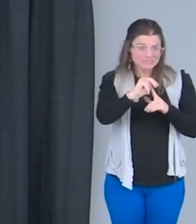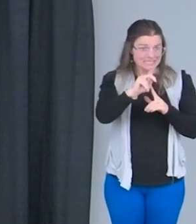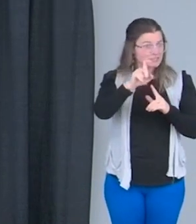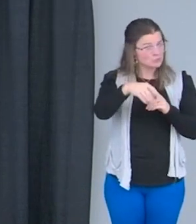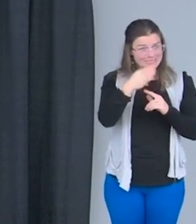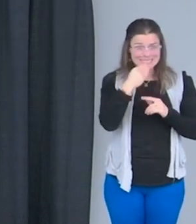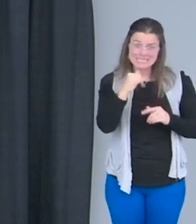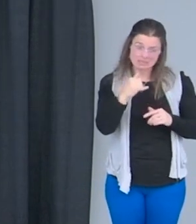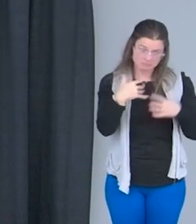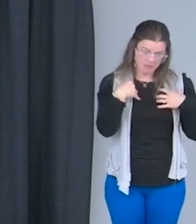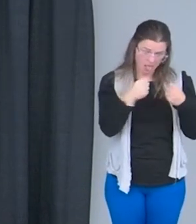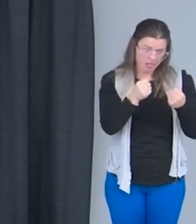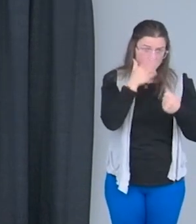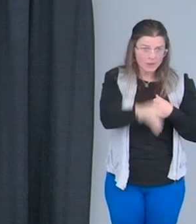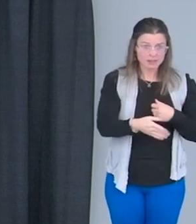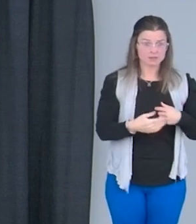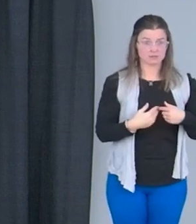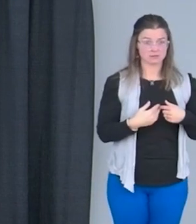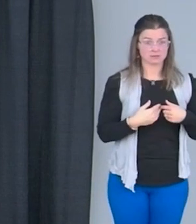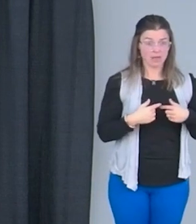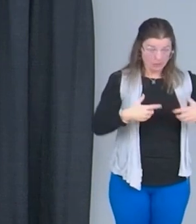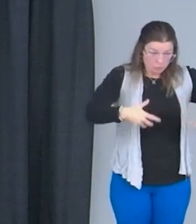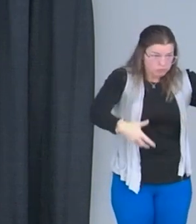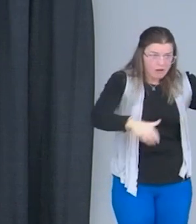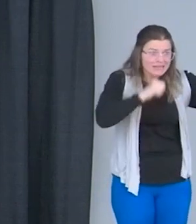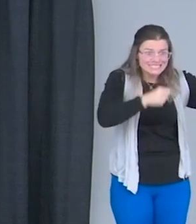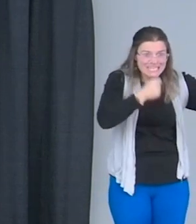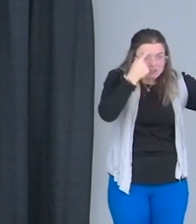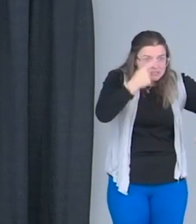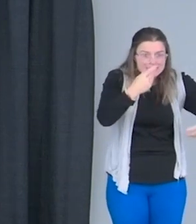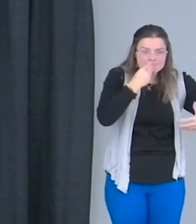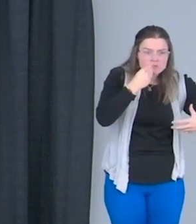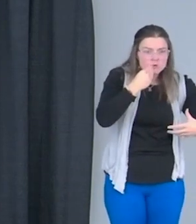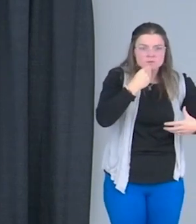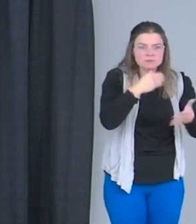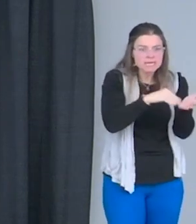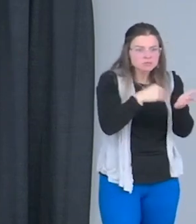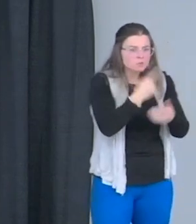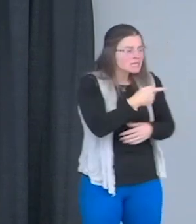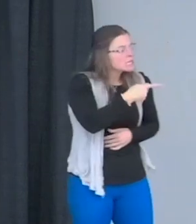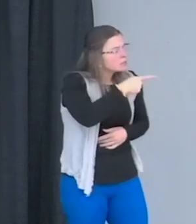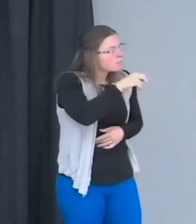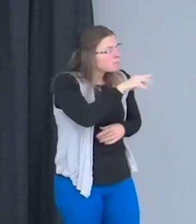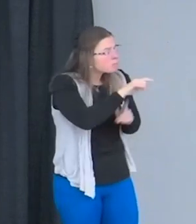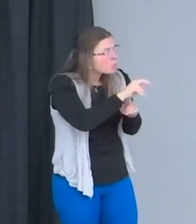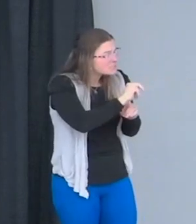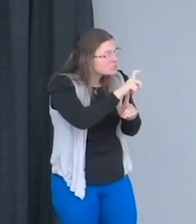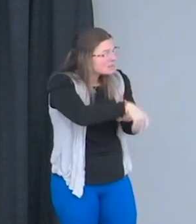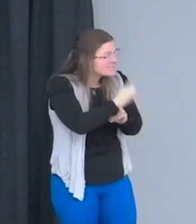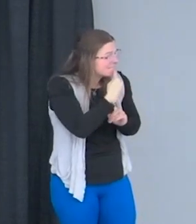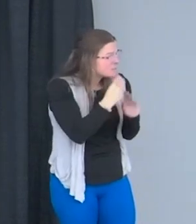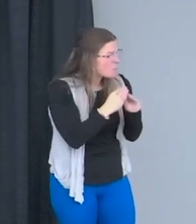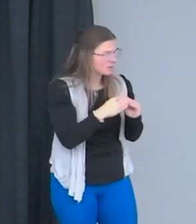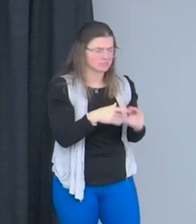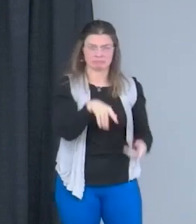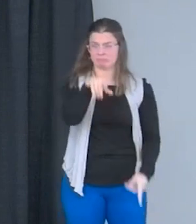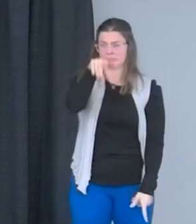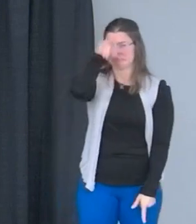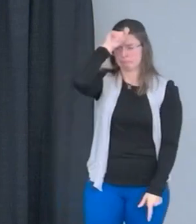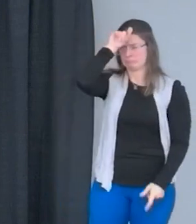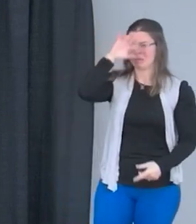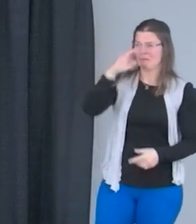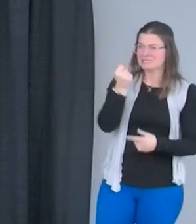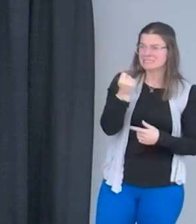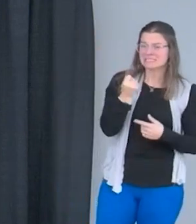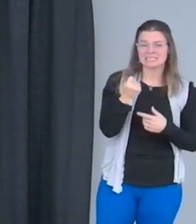back then, I didn't understand protein when the doctor was talking to me. I remember they started giving me drinks. And